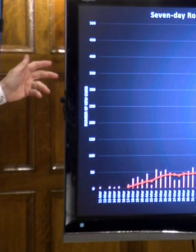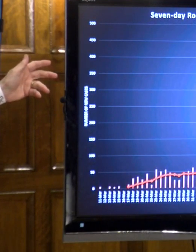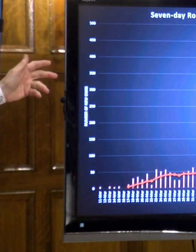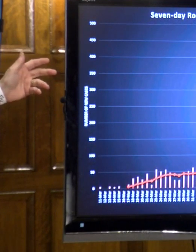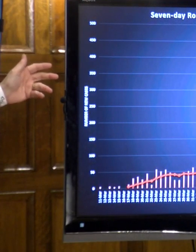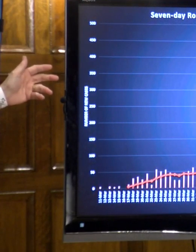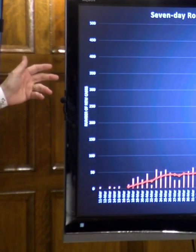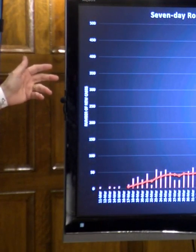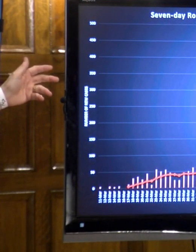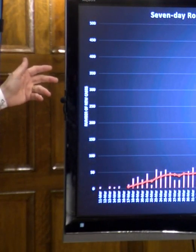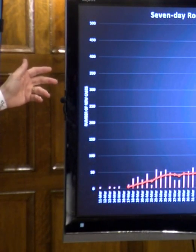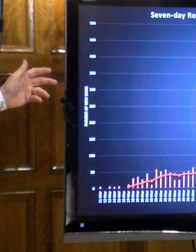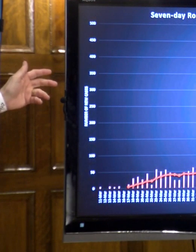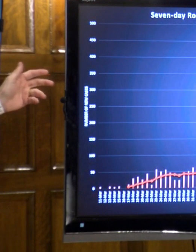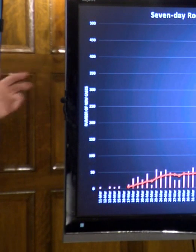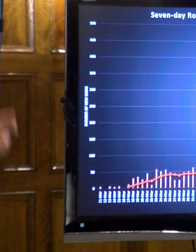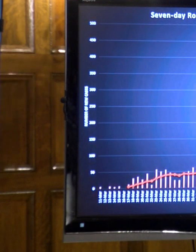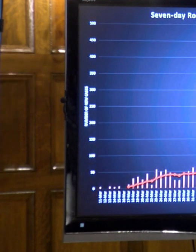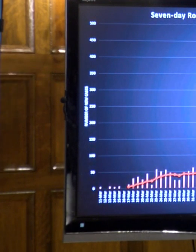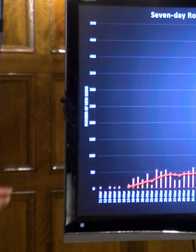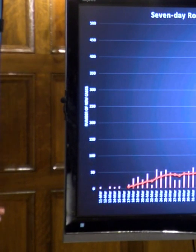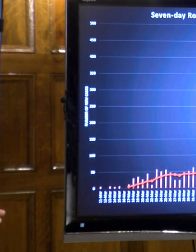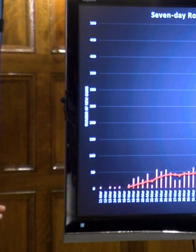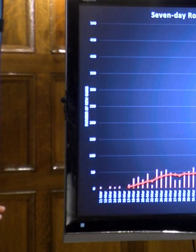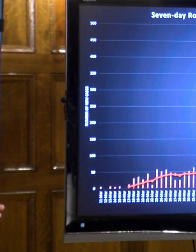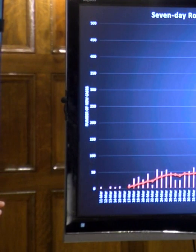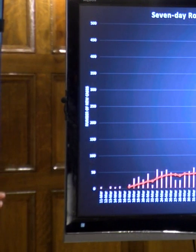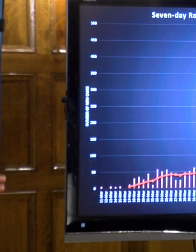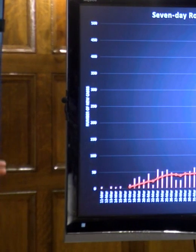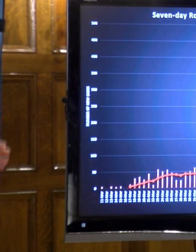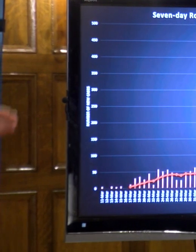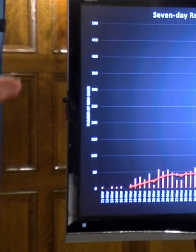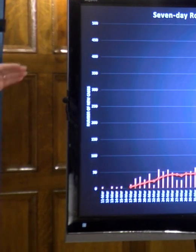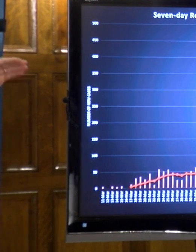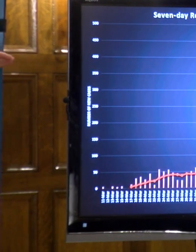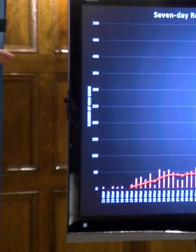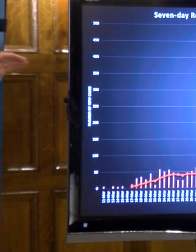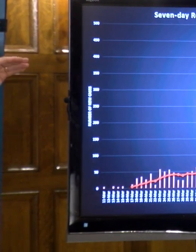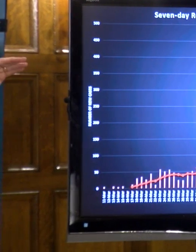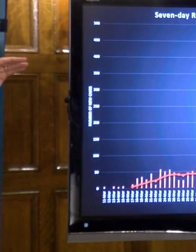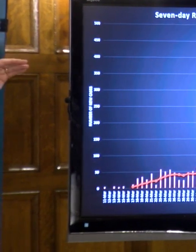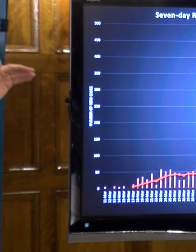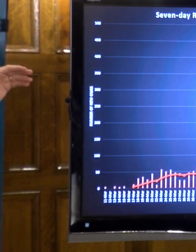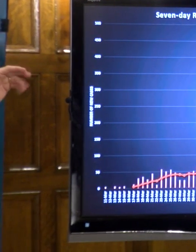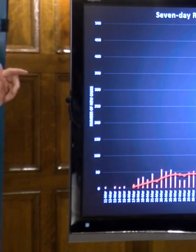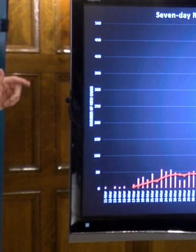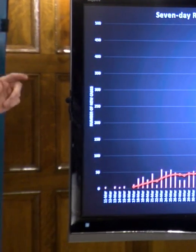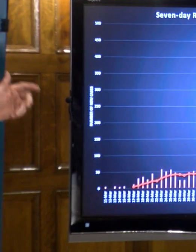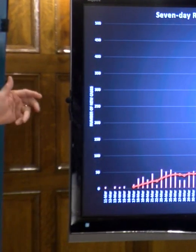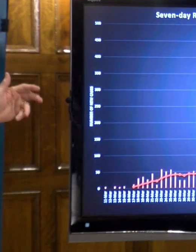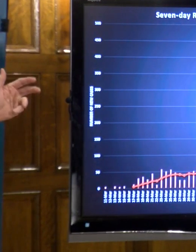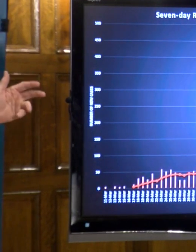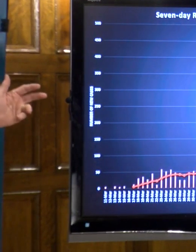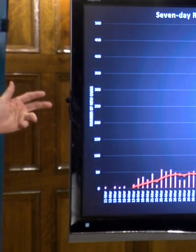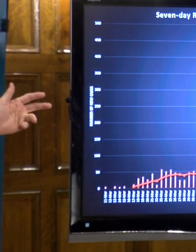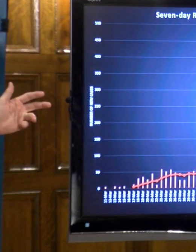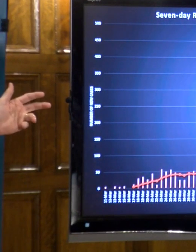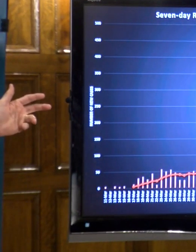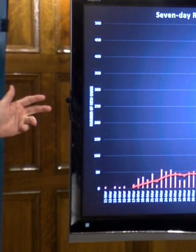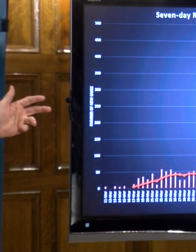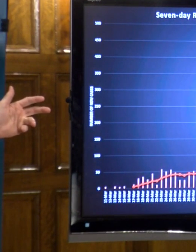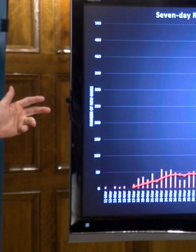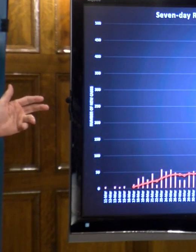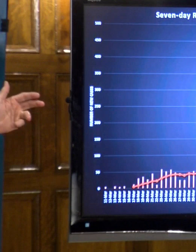that it is reflective of the increased testing that we're doing, but it's also something that we want to be able to get in and do our